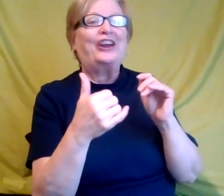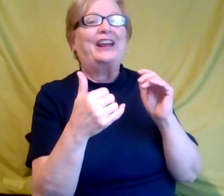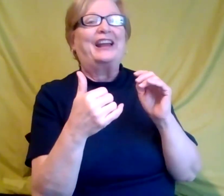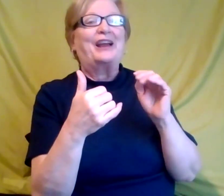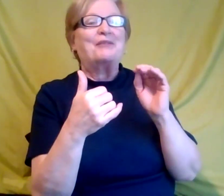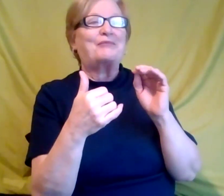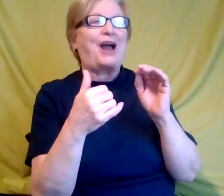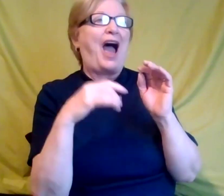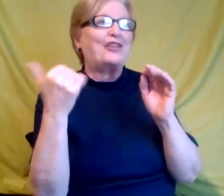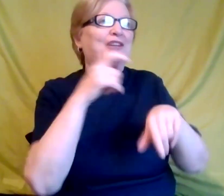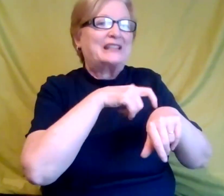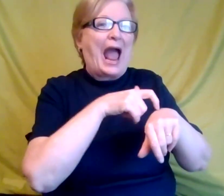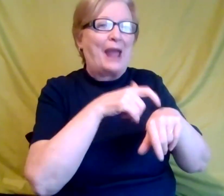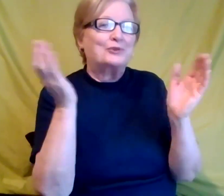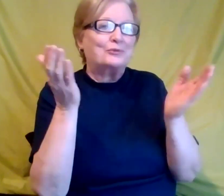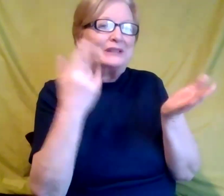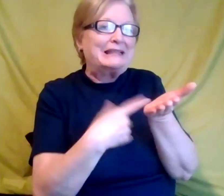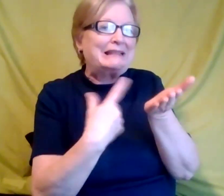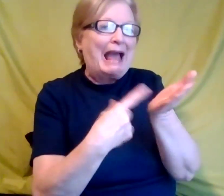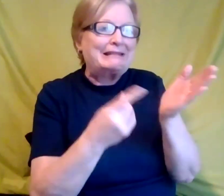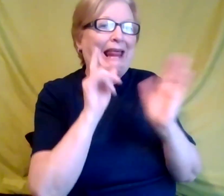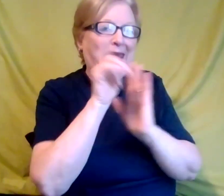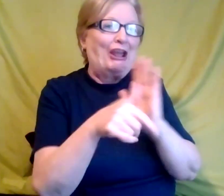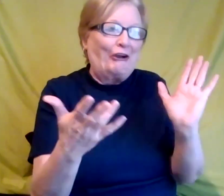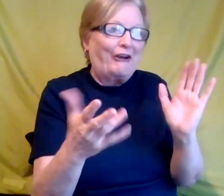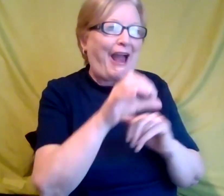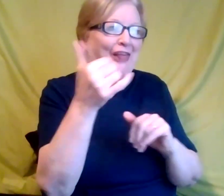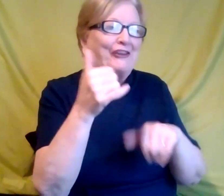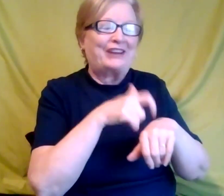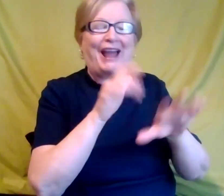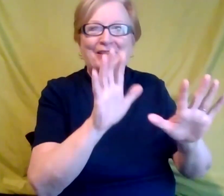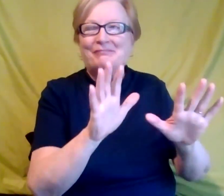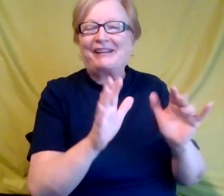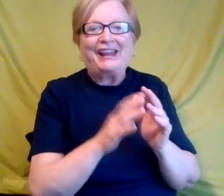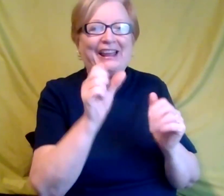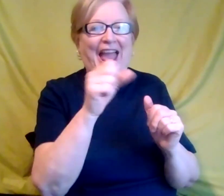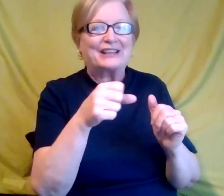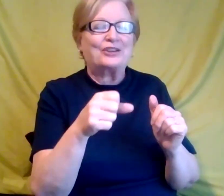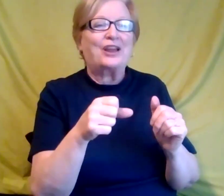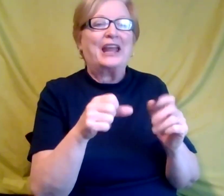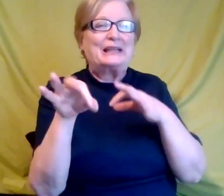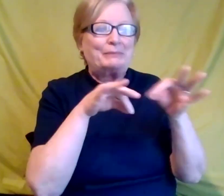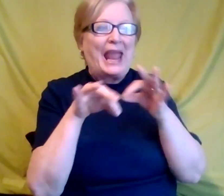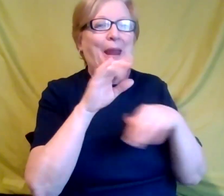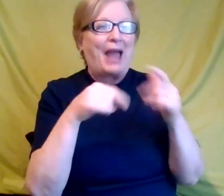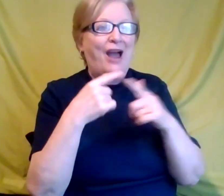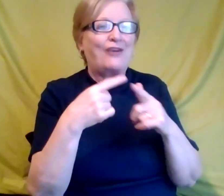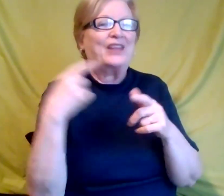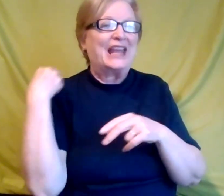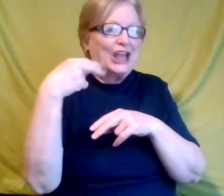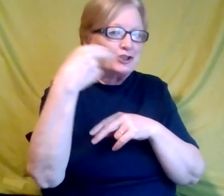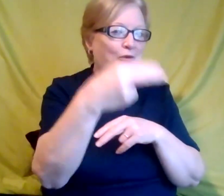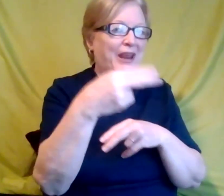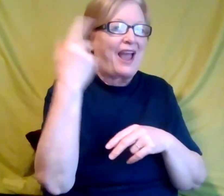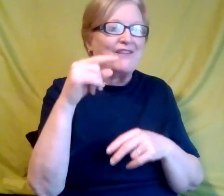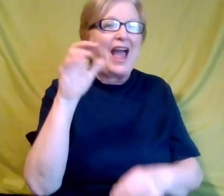uh, that, that could be. Yeah. Another show. Another word to talk about Asperger's and the history of it. Yes.